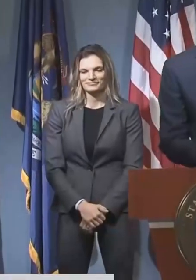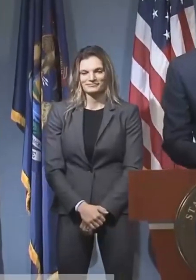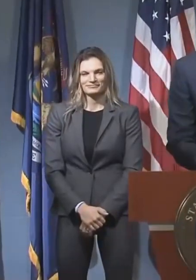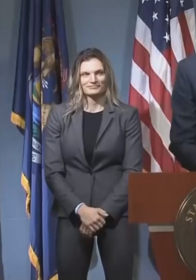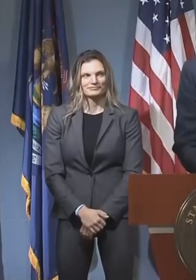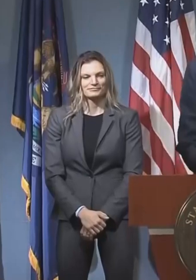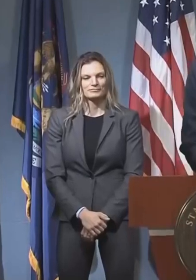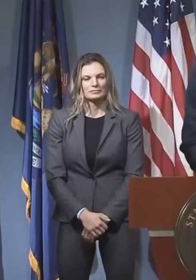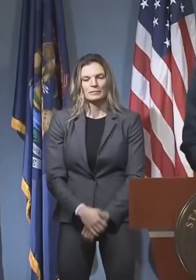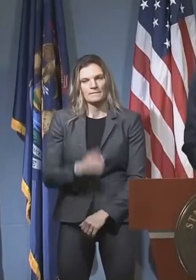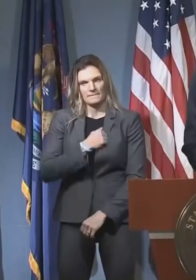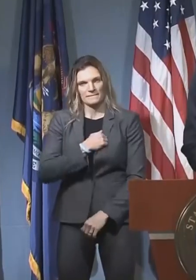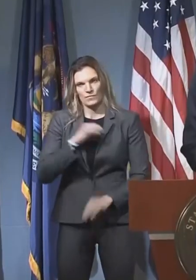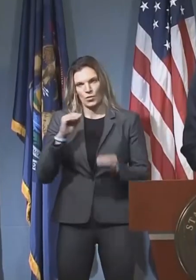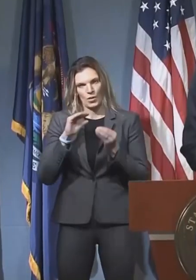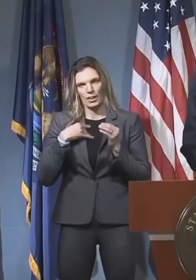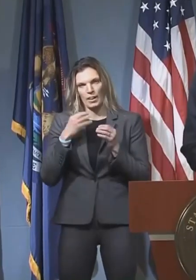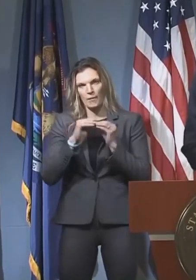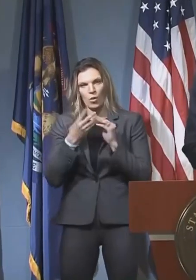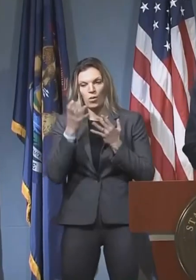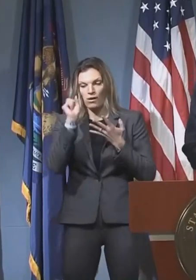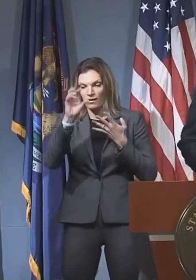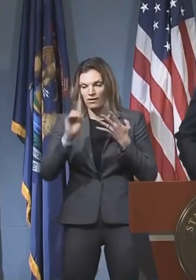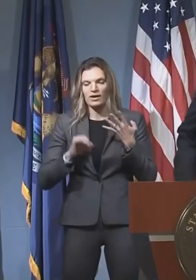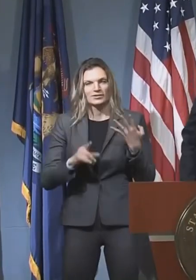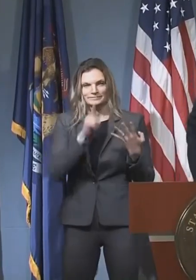Yeah, I don't have any numbers for you today, Governor.